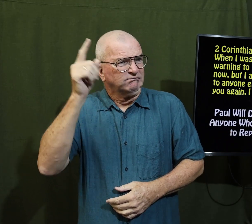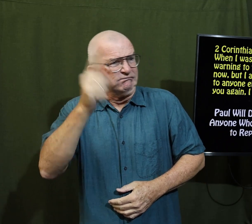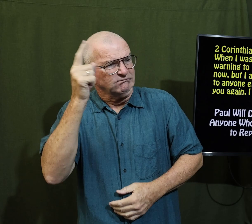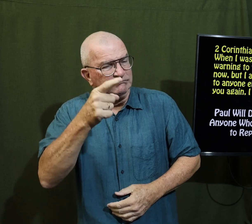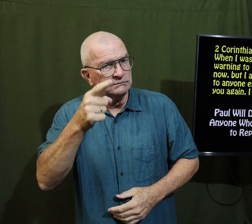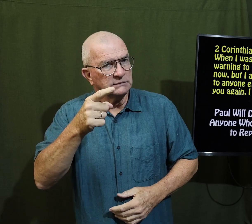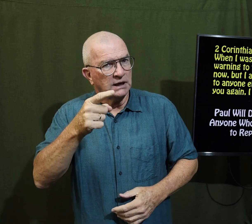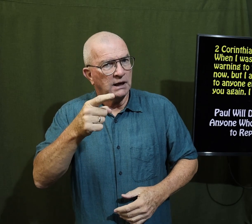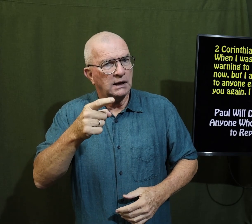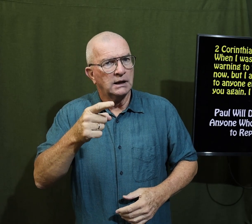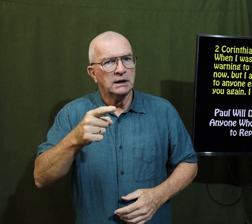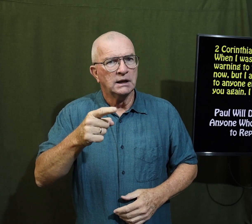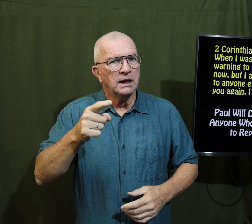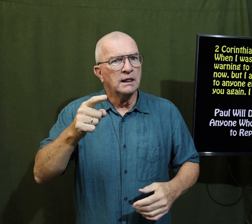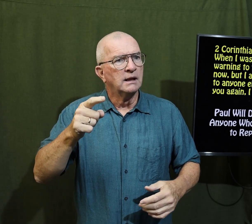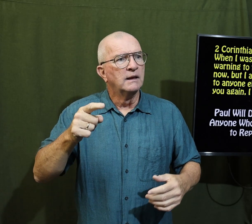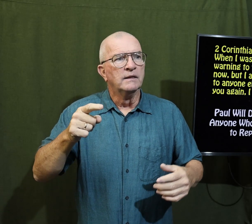The pastor doesn't want to rebuke them.